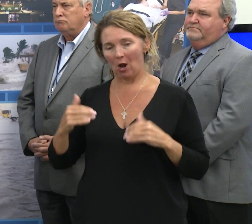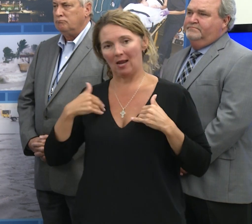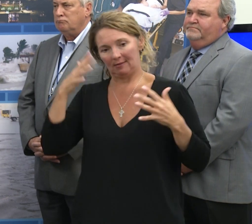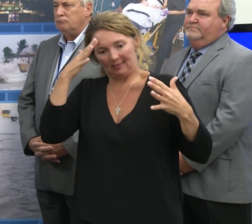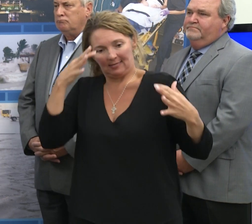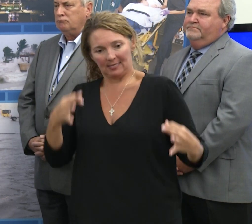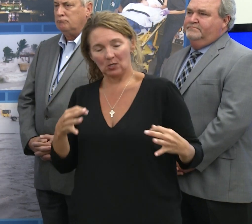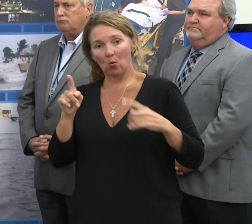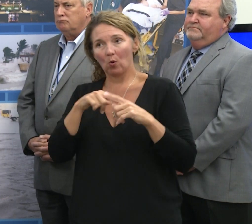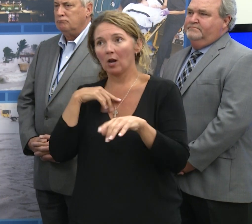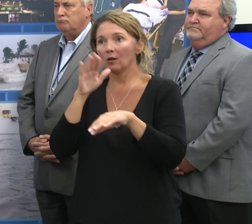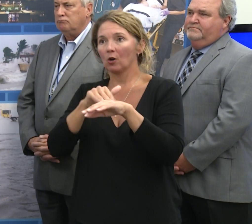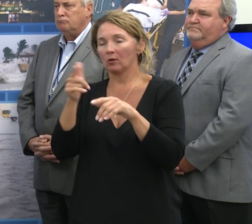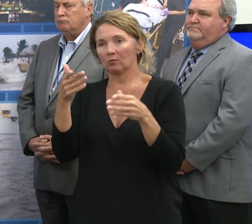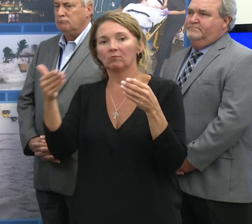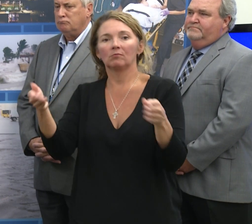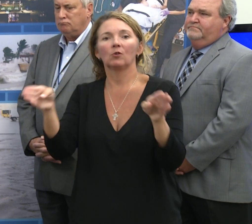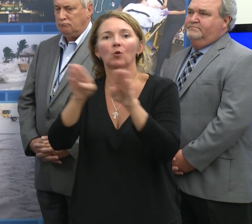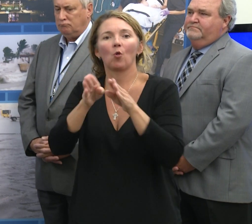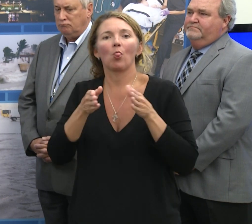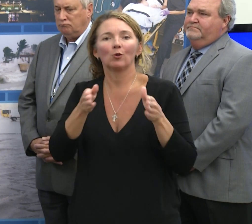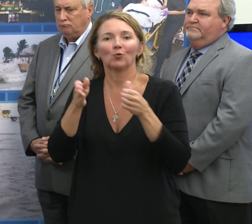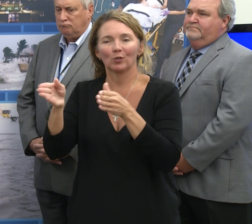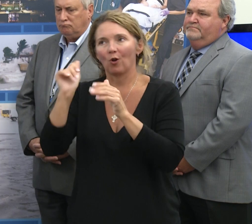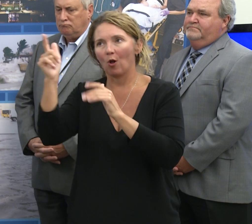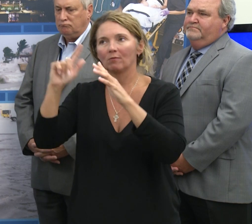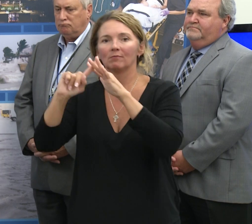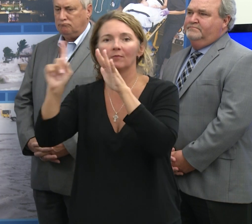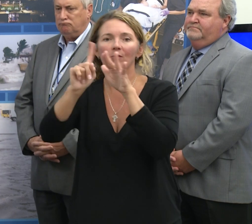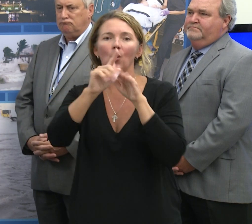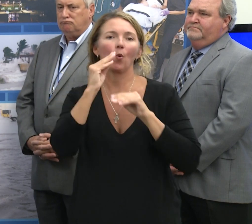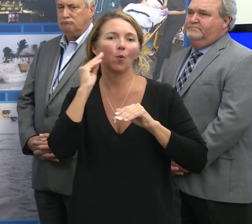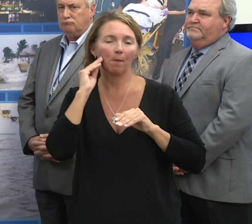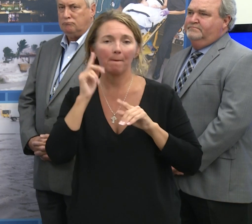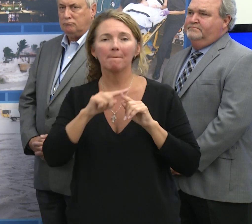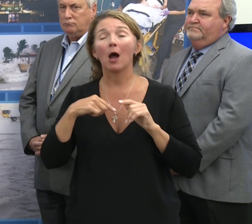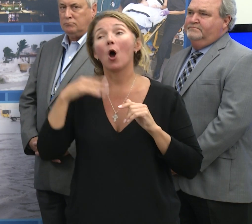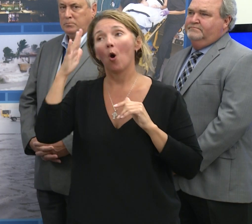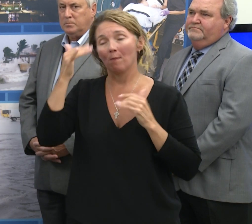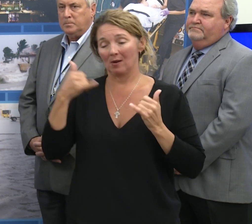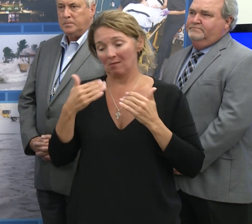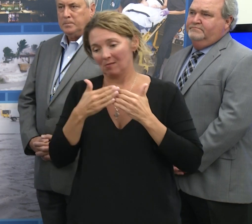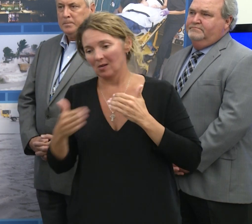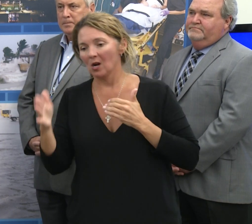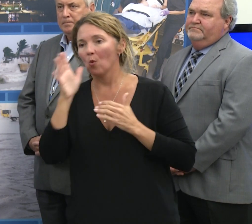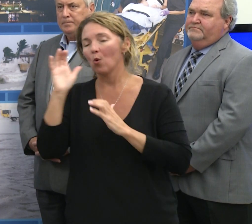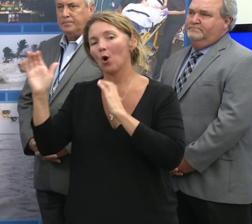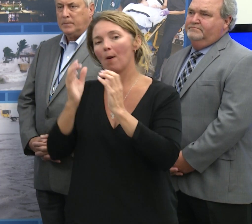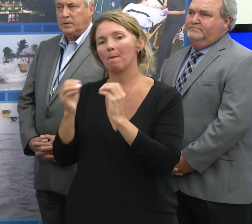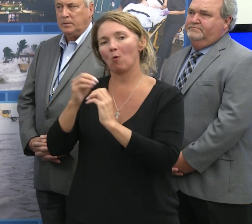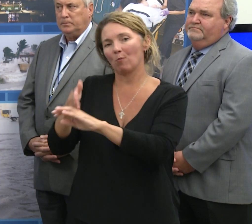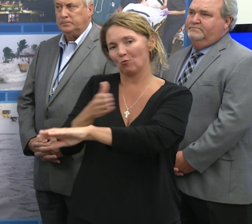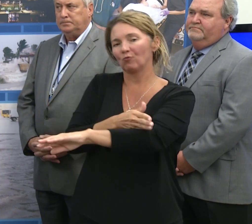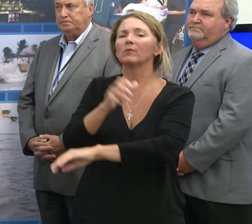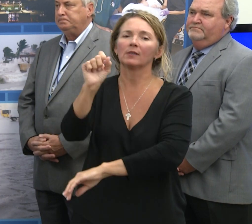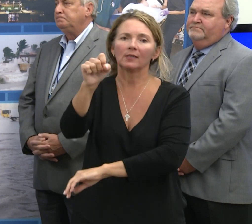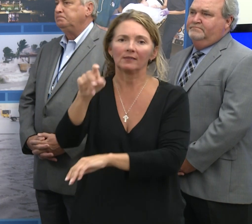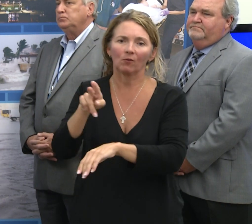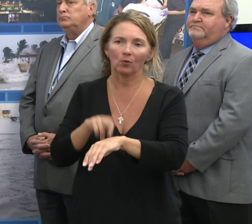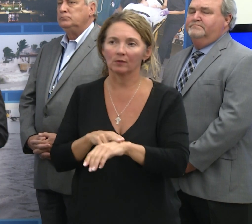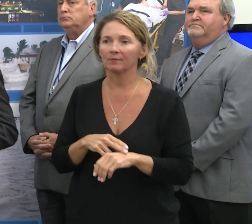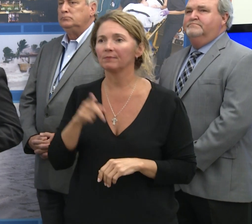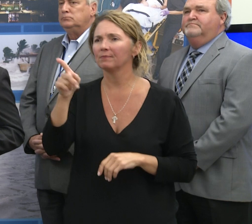when that curfew is called or not. But certainly, we will do our best to communicate with the county in a more efficient way. Yeah.